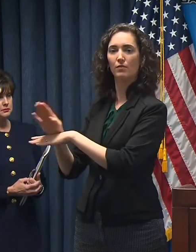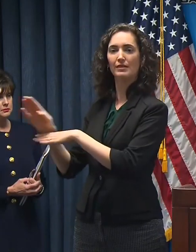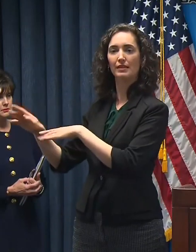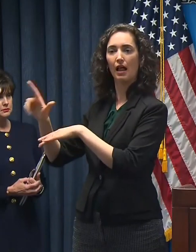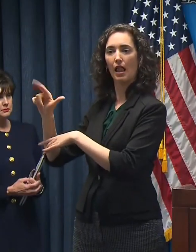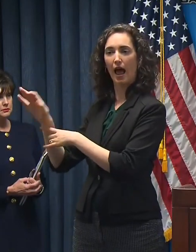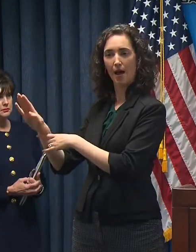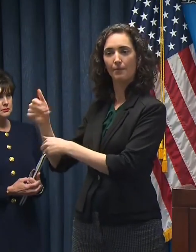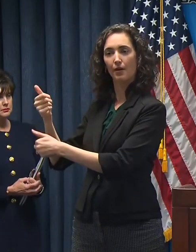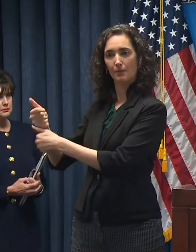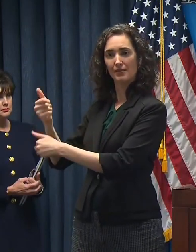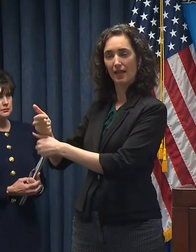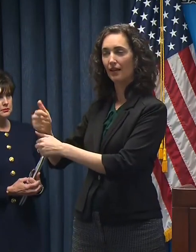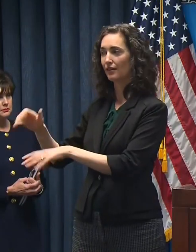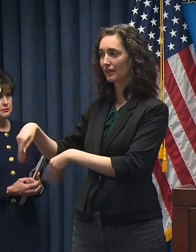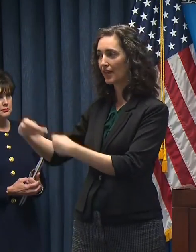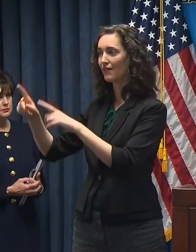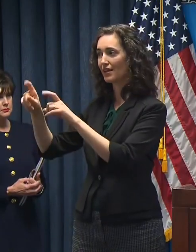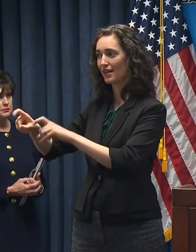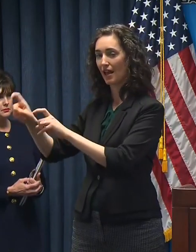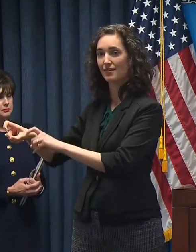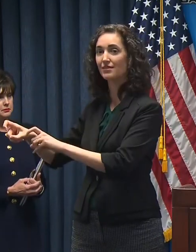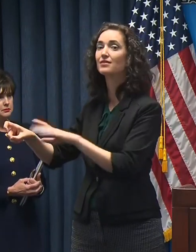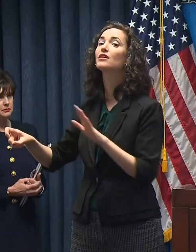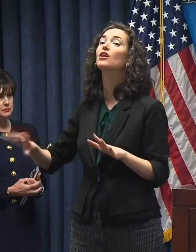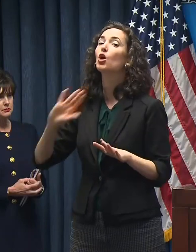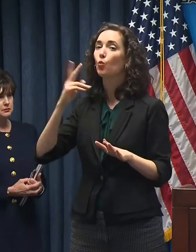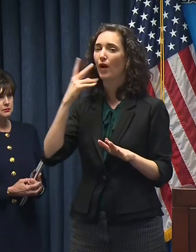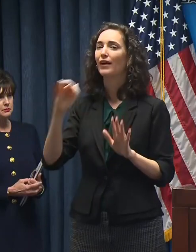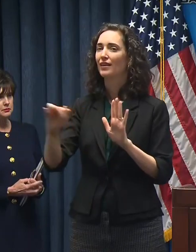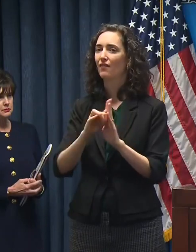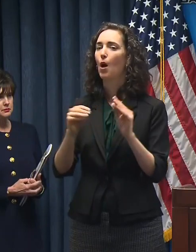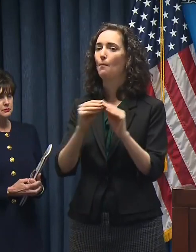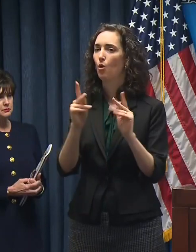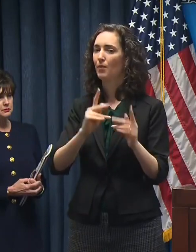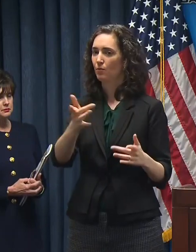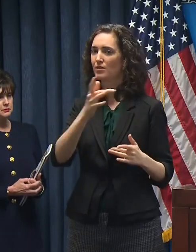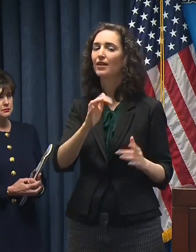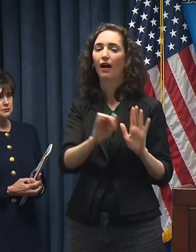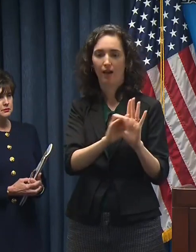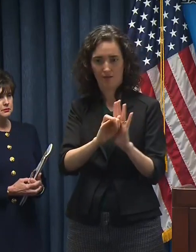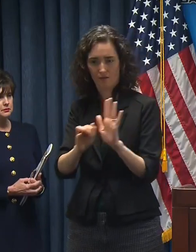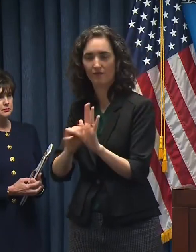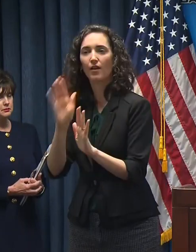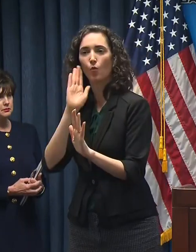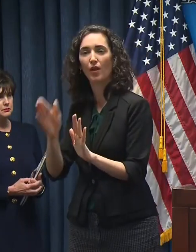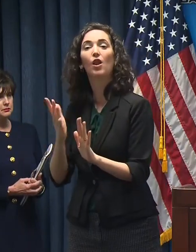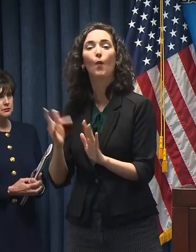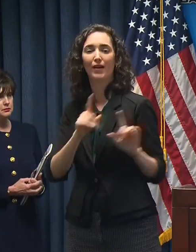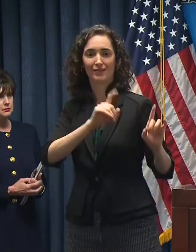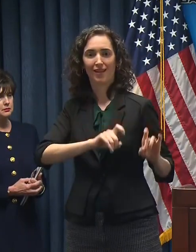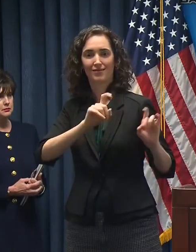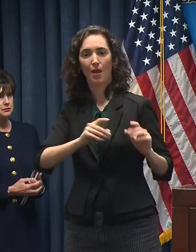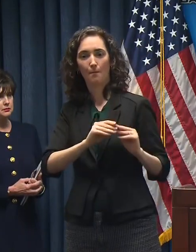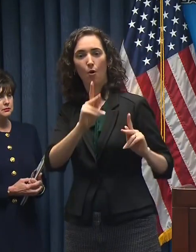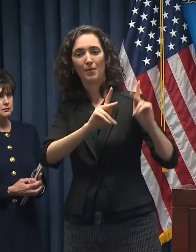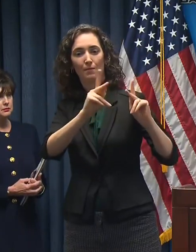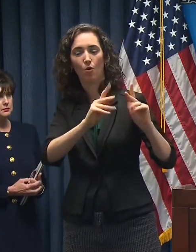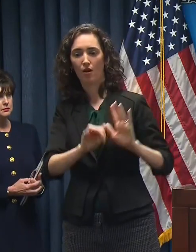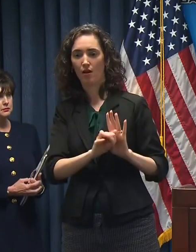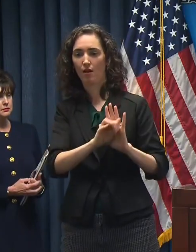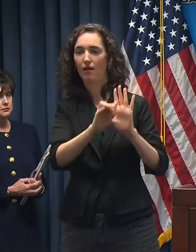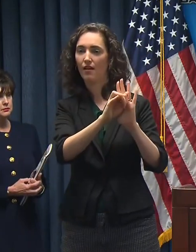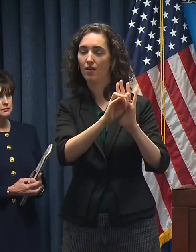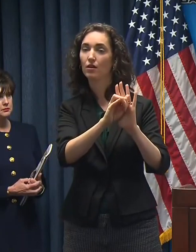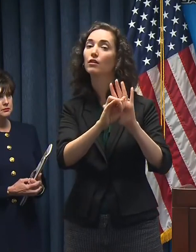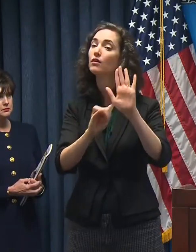significant testing, we are going to see more cases in Louisiana. Now, it is helpful. It is distressing to see the